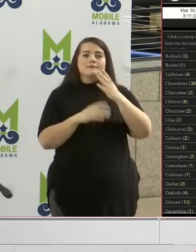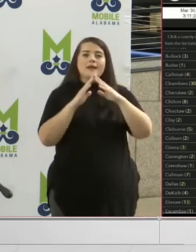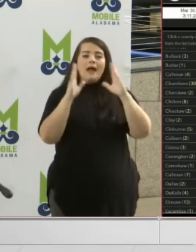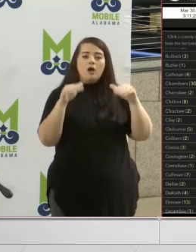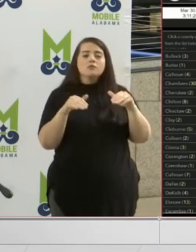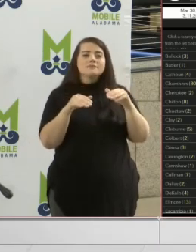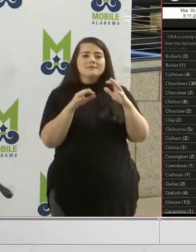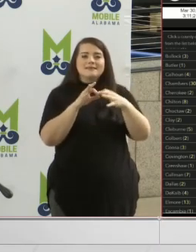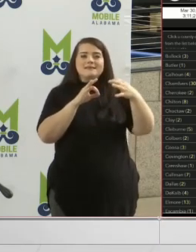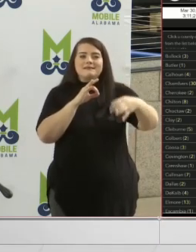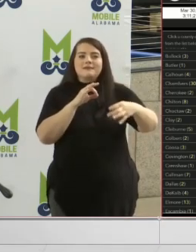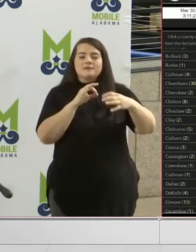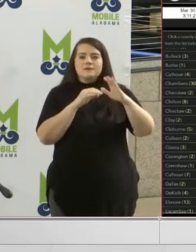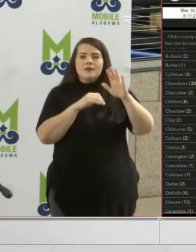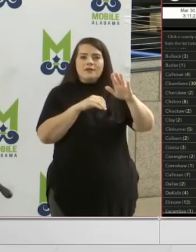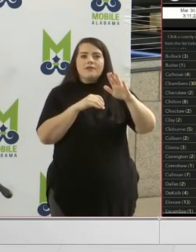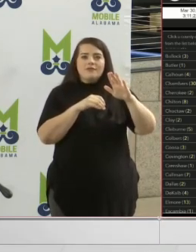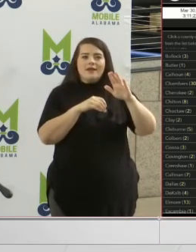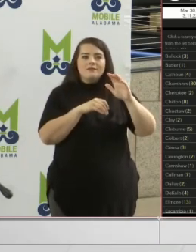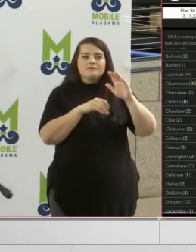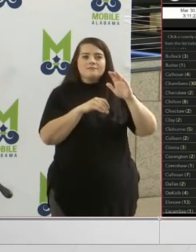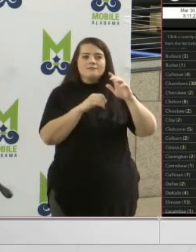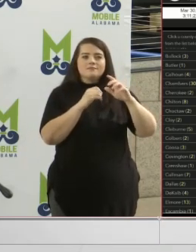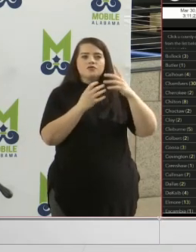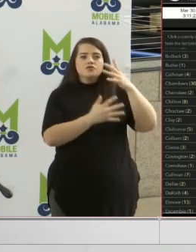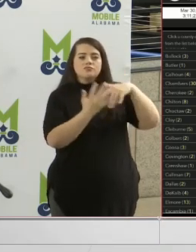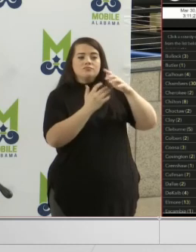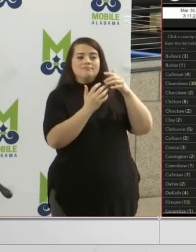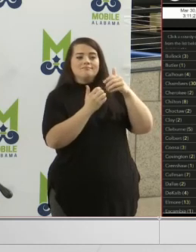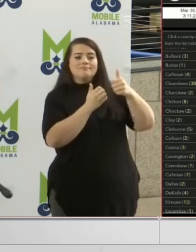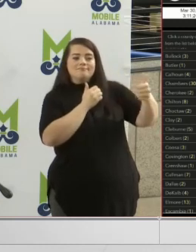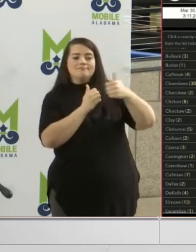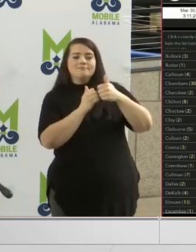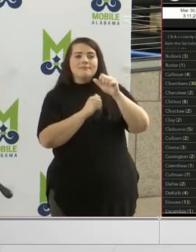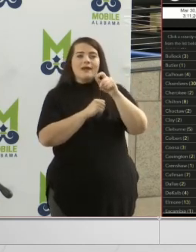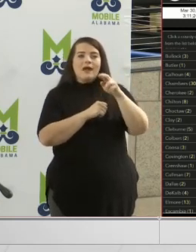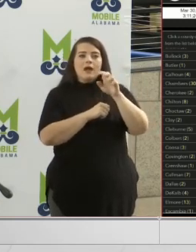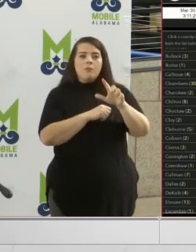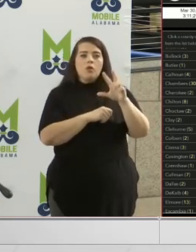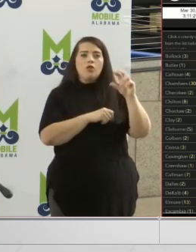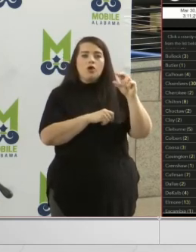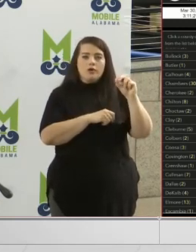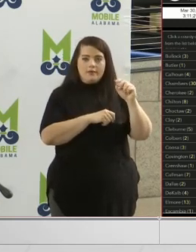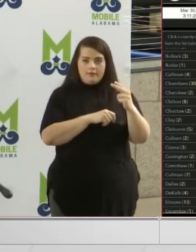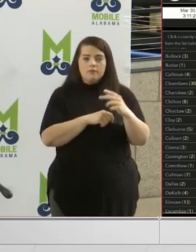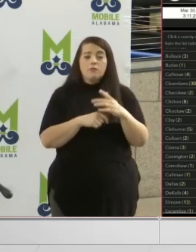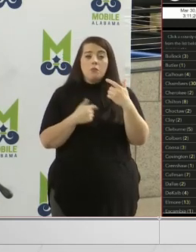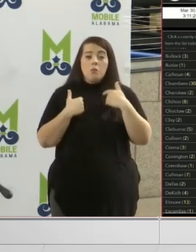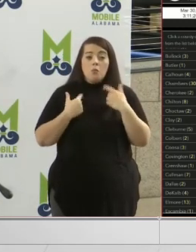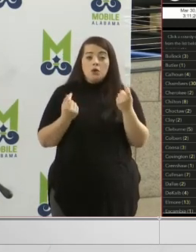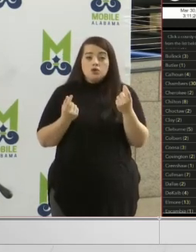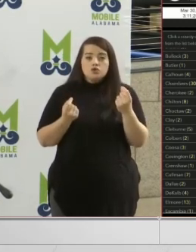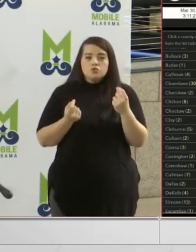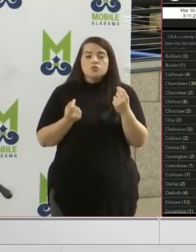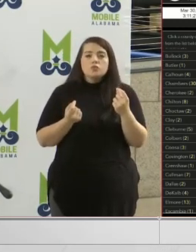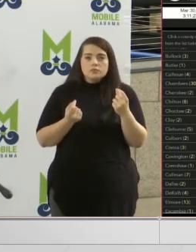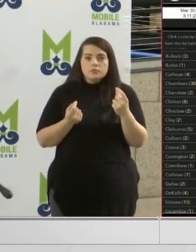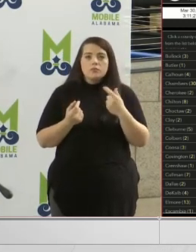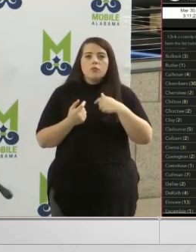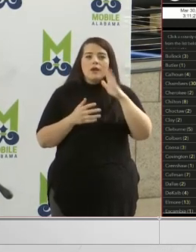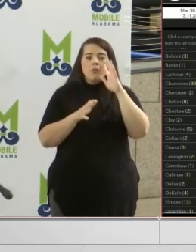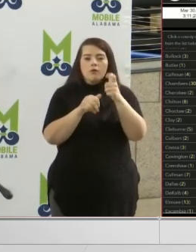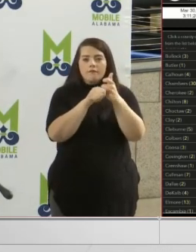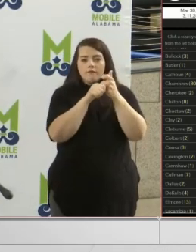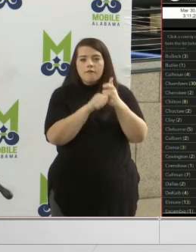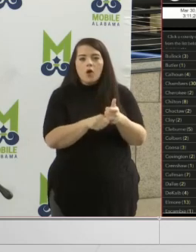distancing guidelines to April 30th. What we intend to do is that we are following